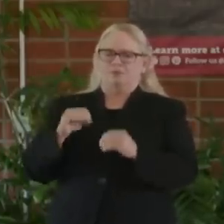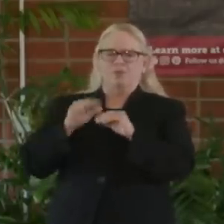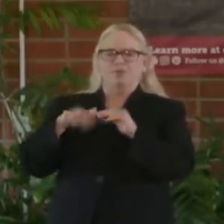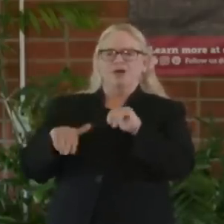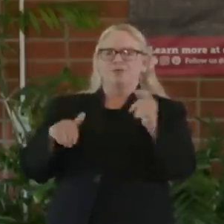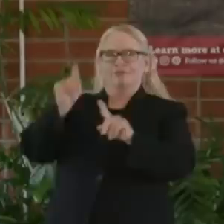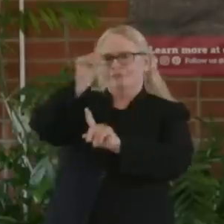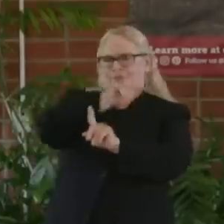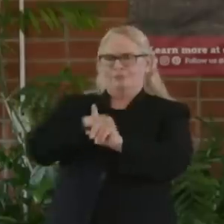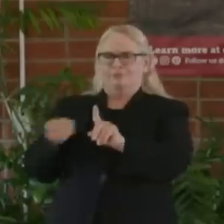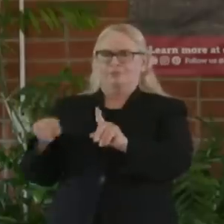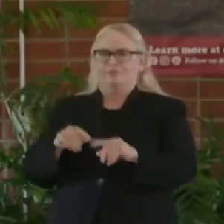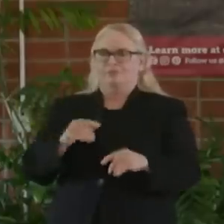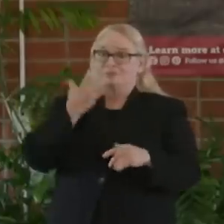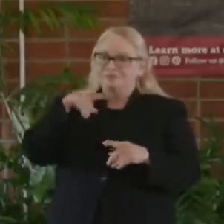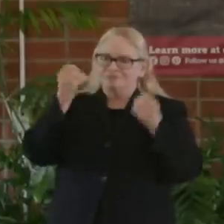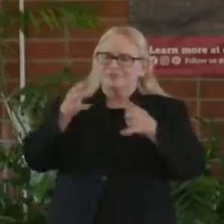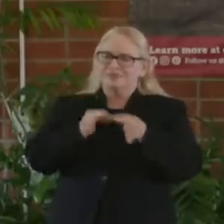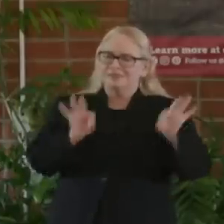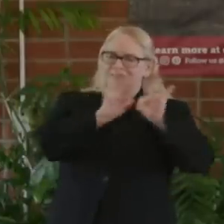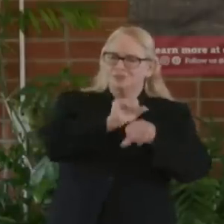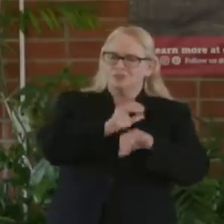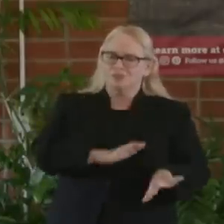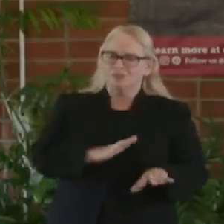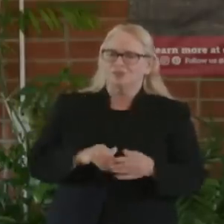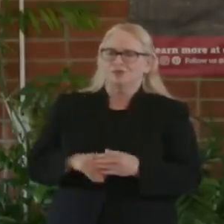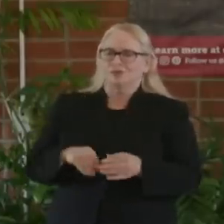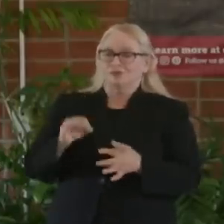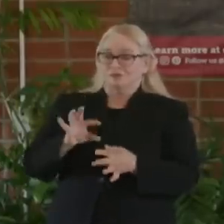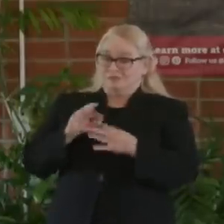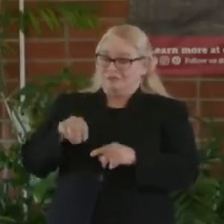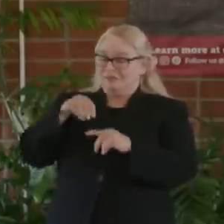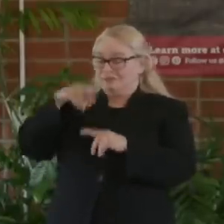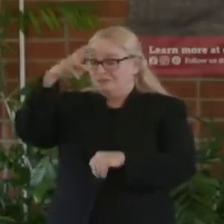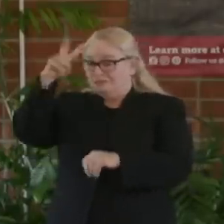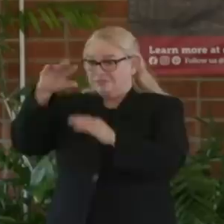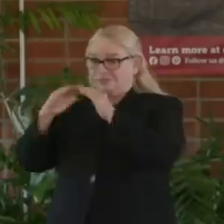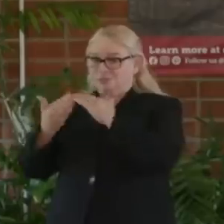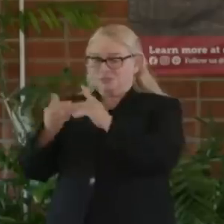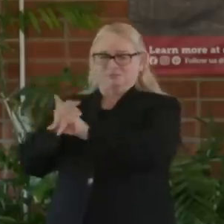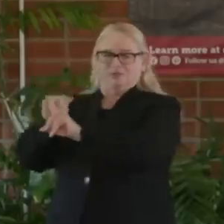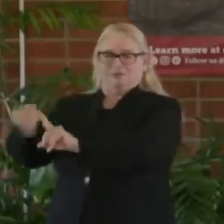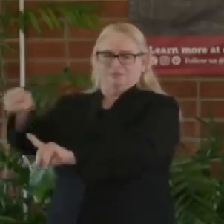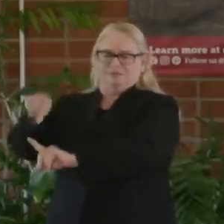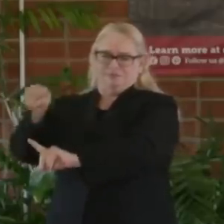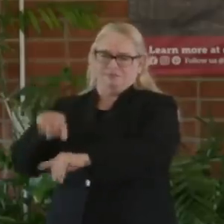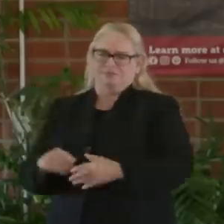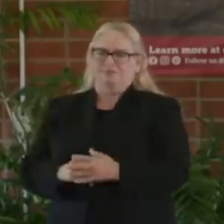workers, disproportionately in the Latino community, disproportionately impacting congregate settings,